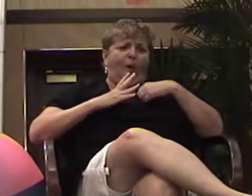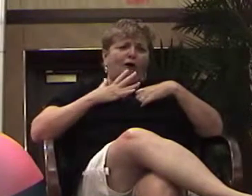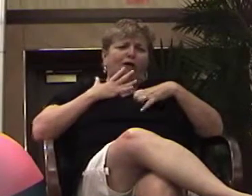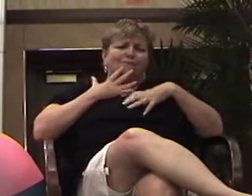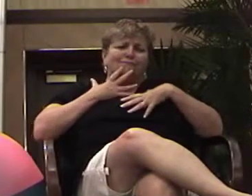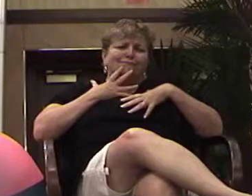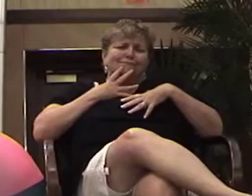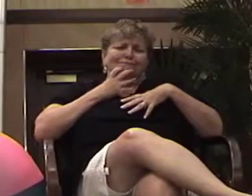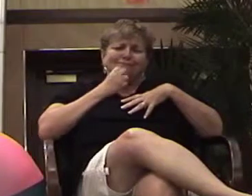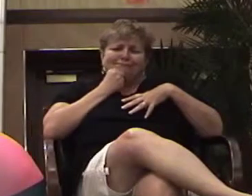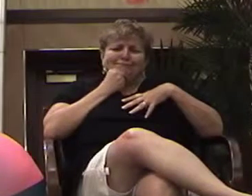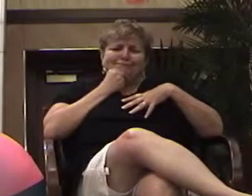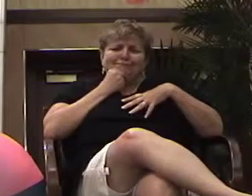I've never heard that since.